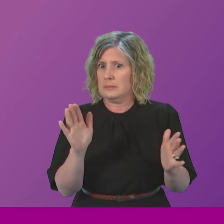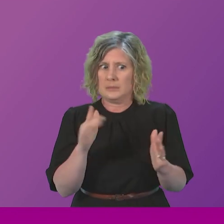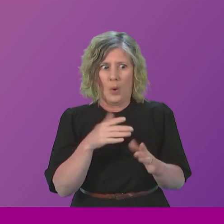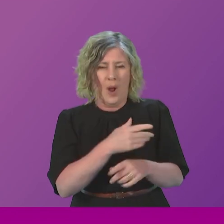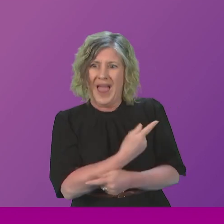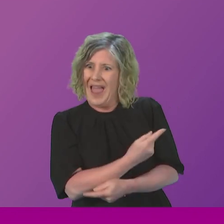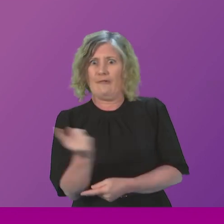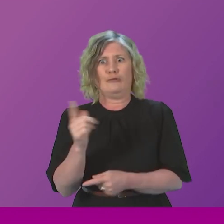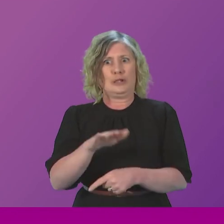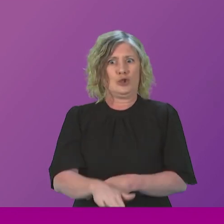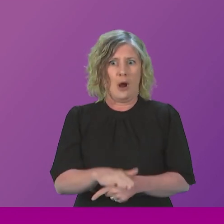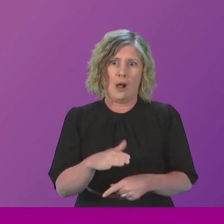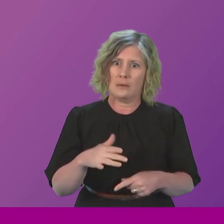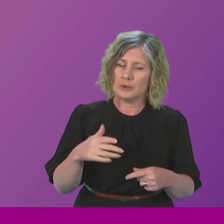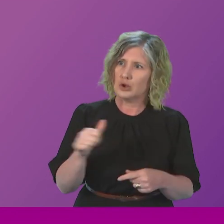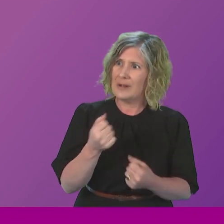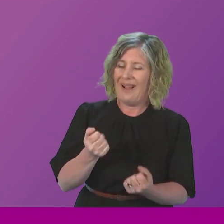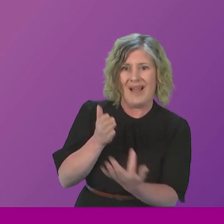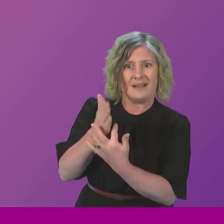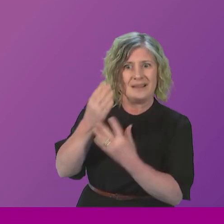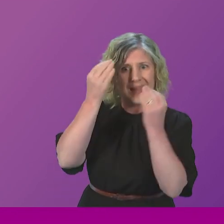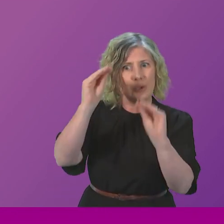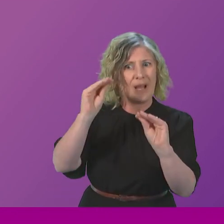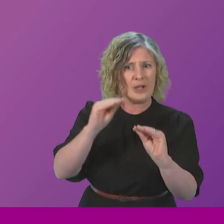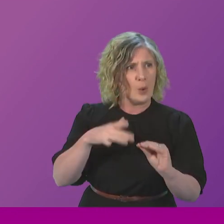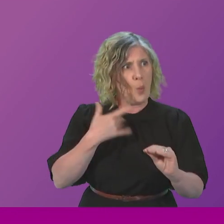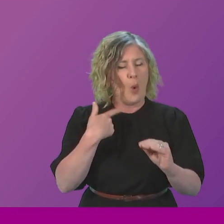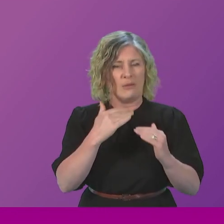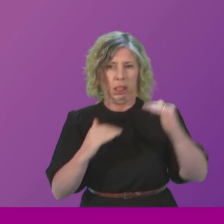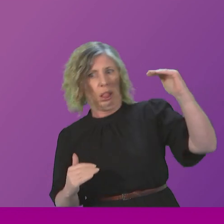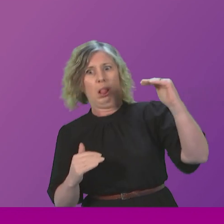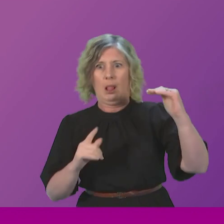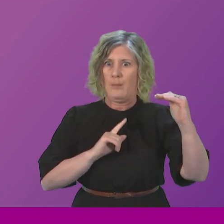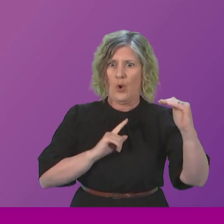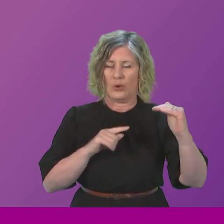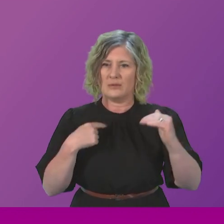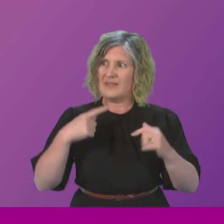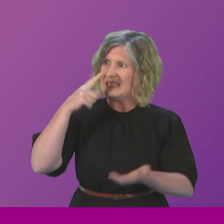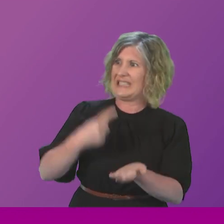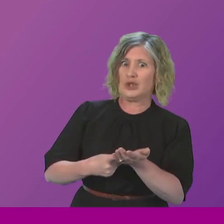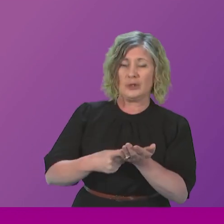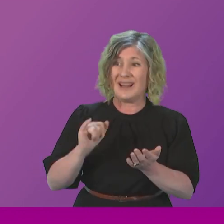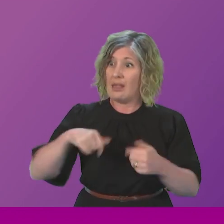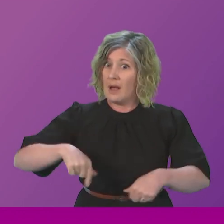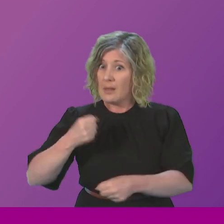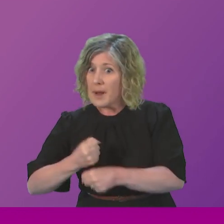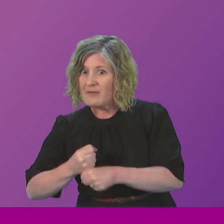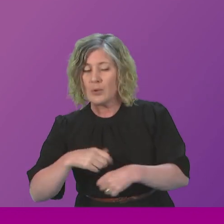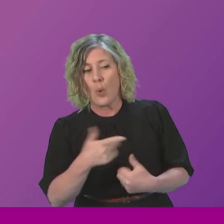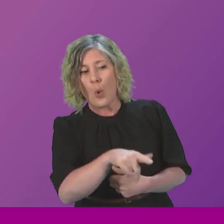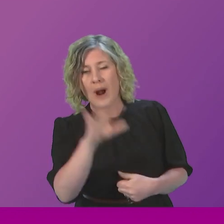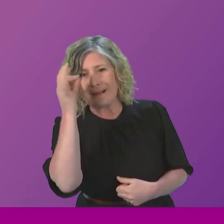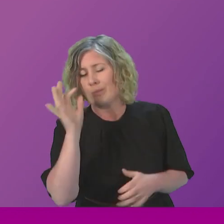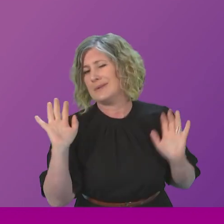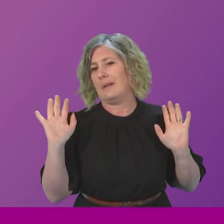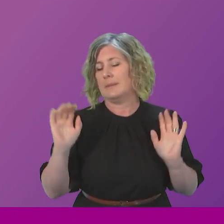child should feel that their education or their educational attainment suffers as a result of any decision as it be that by national government or, indeed, by local